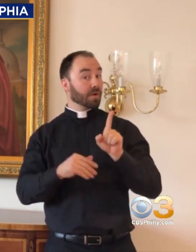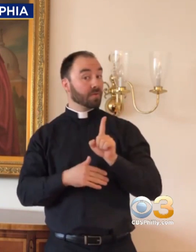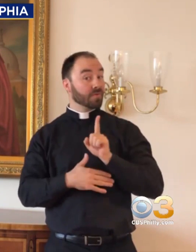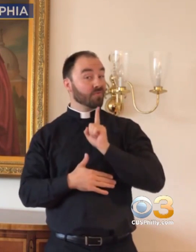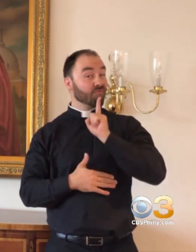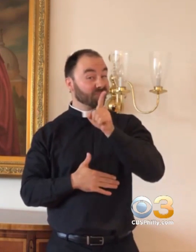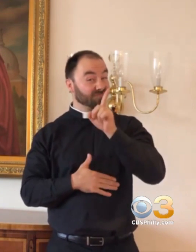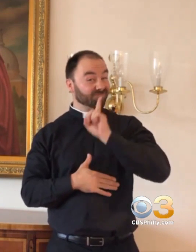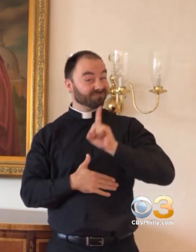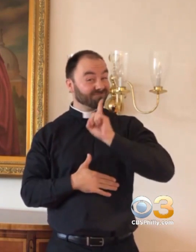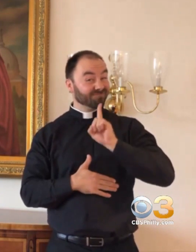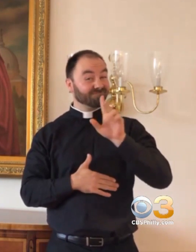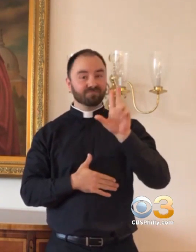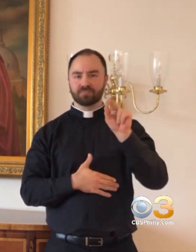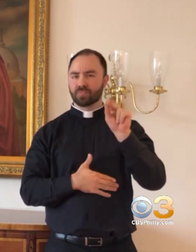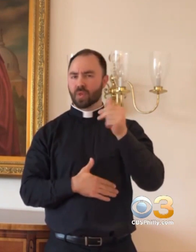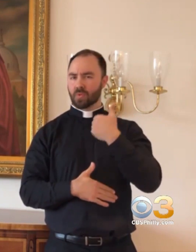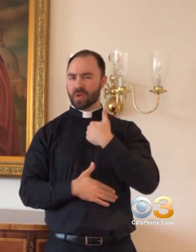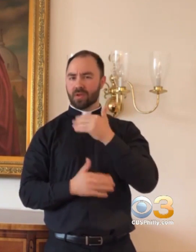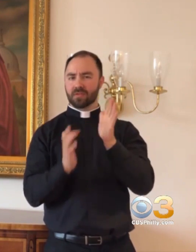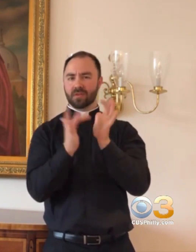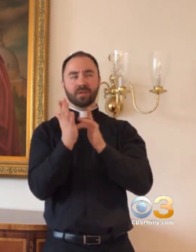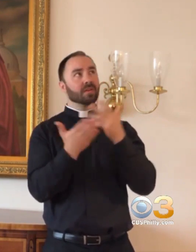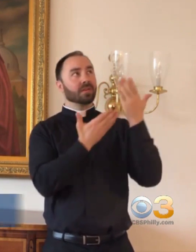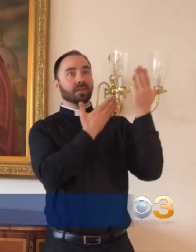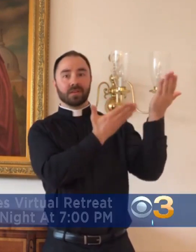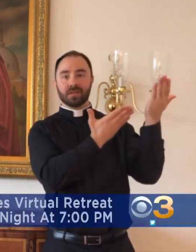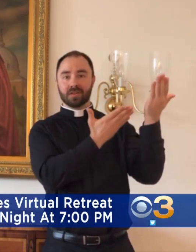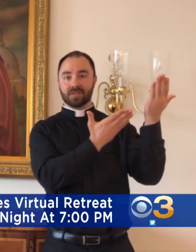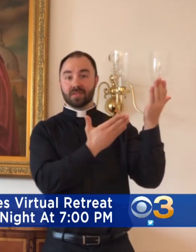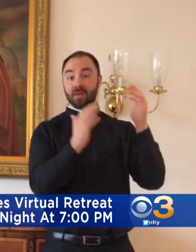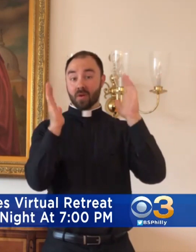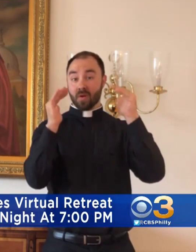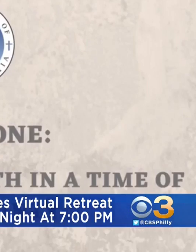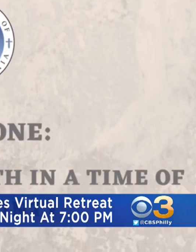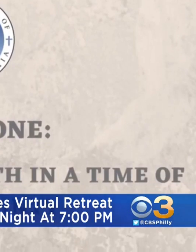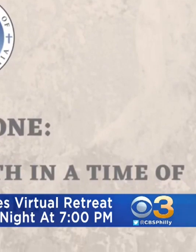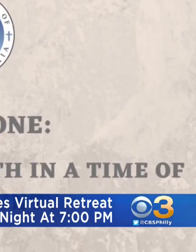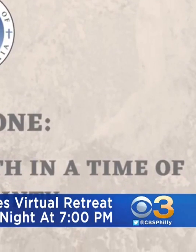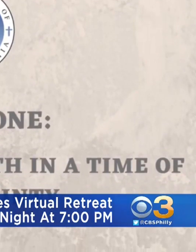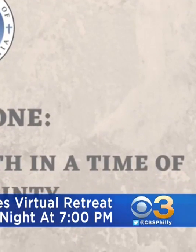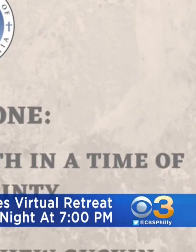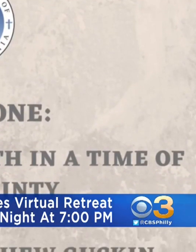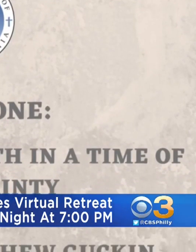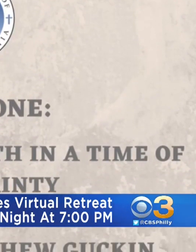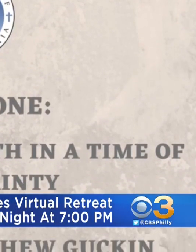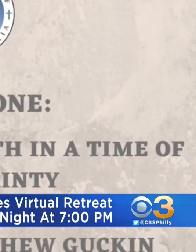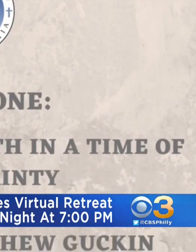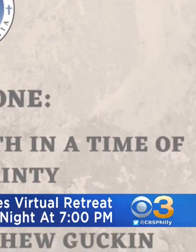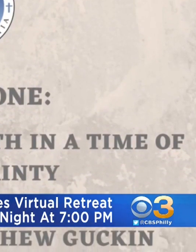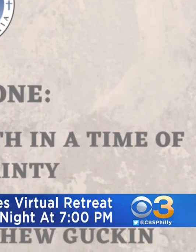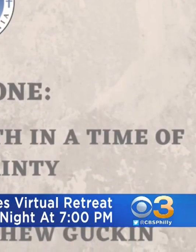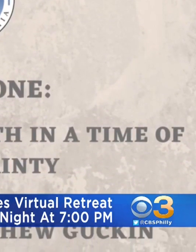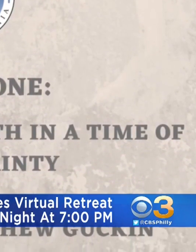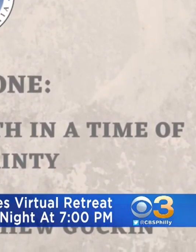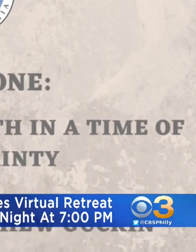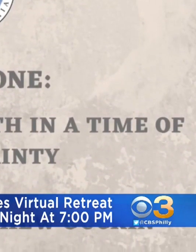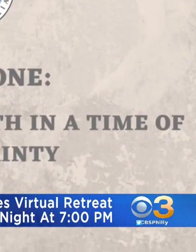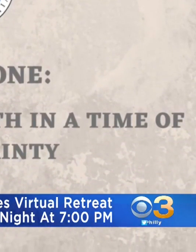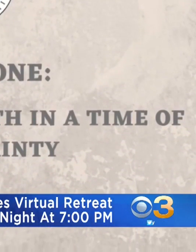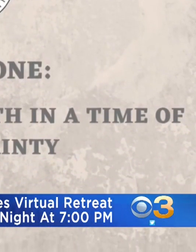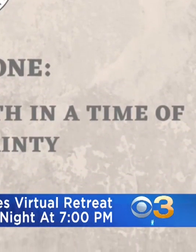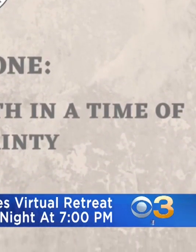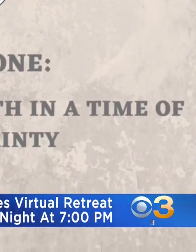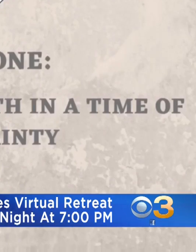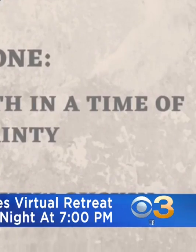But with Christ, we're never alone. Archbishop Nelson Perez made the announcement on Facebook Live. Last night's presentation was